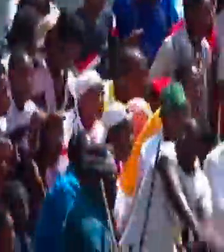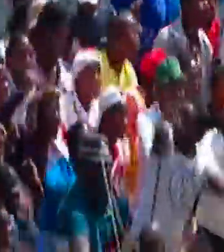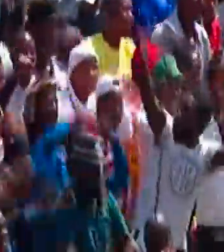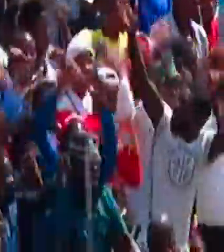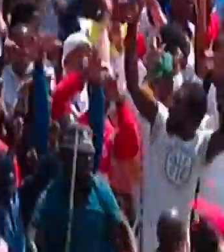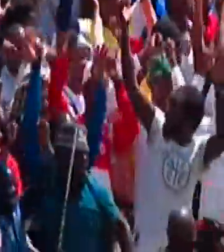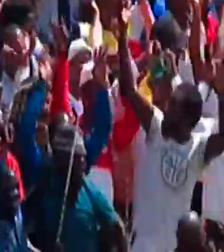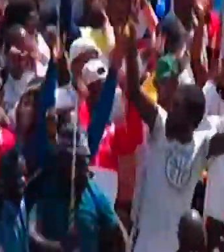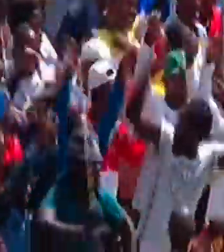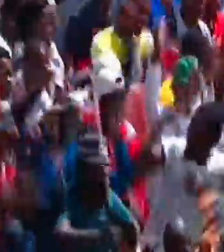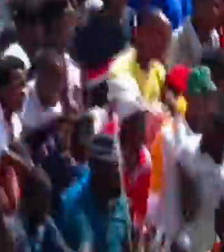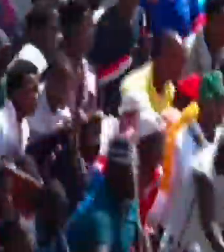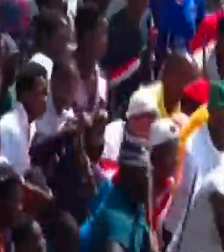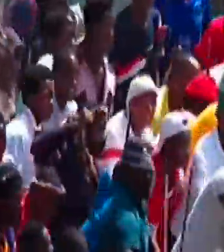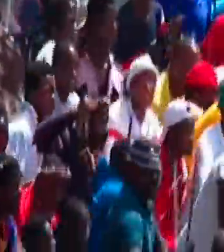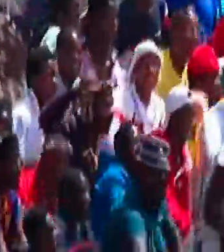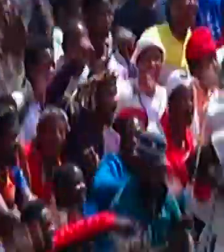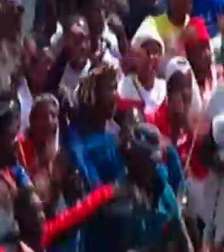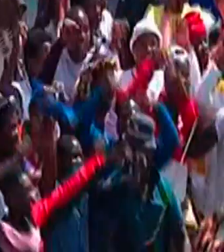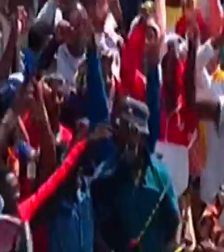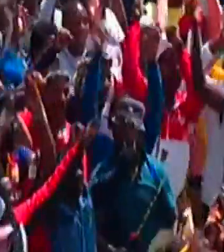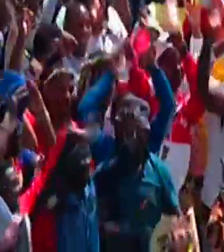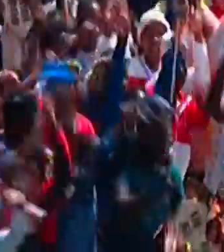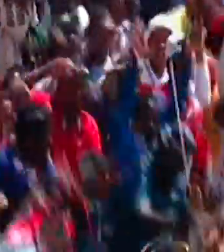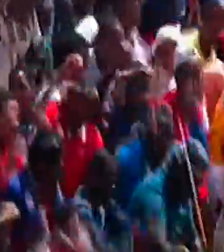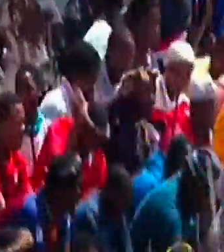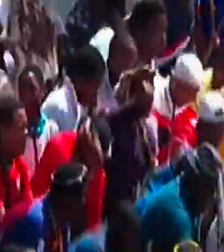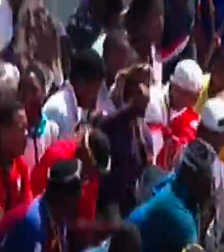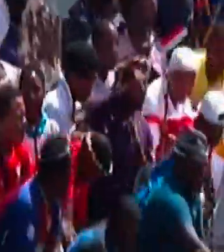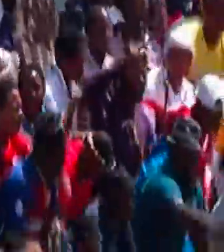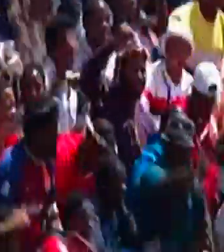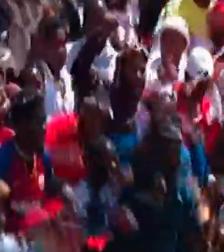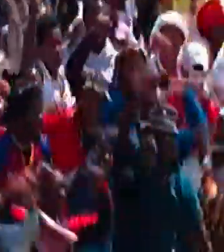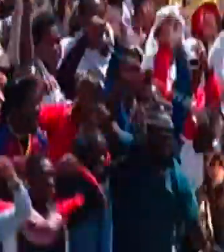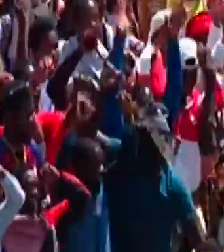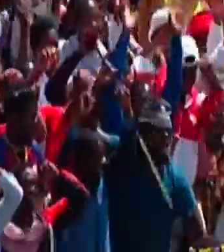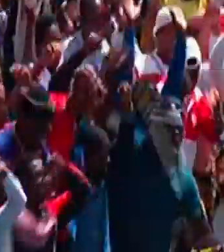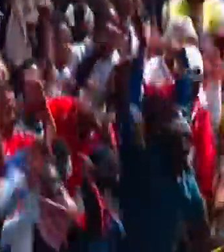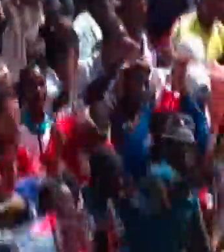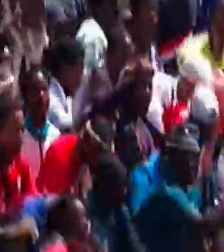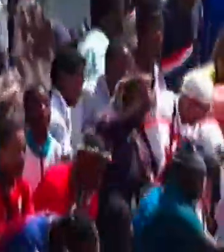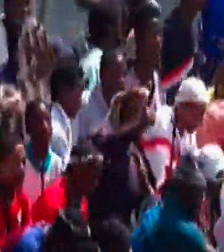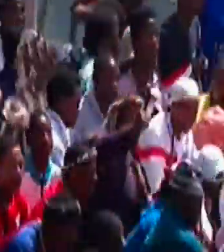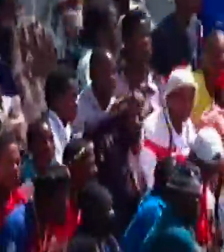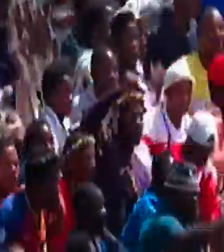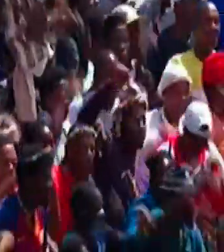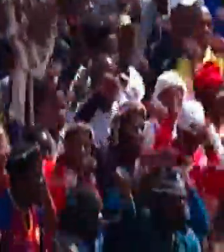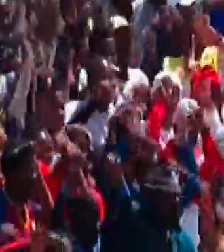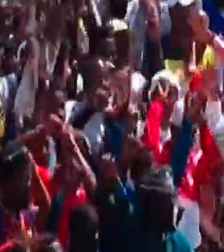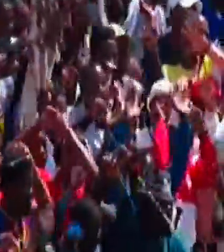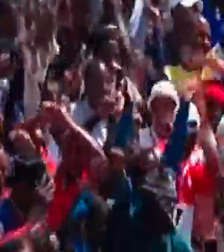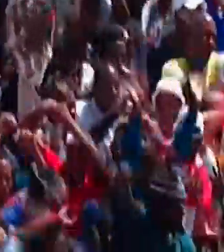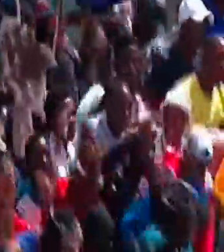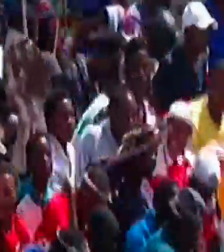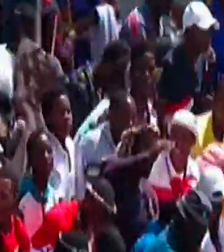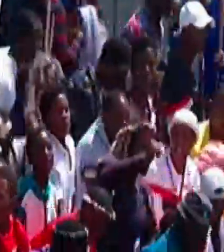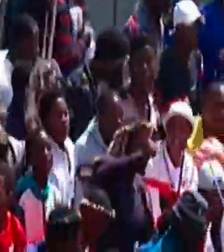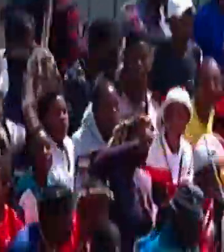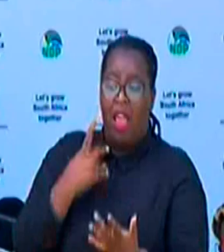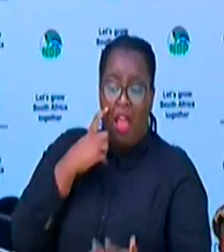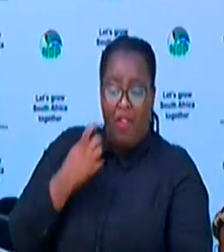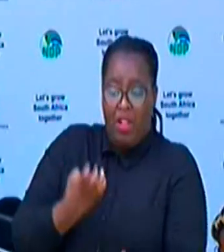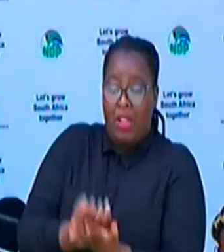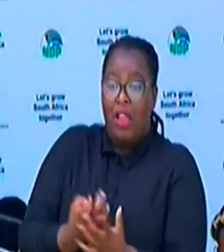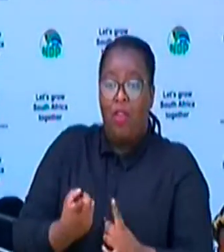had some osmotic relationship evident from their language